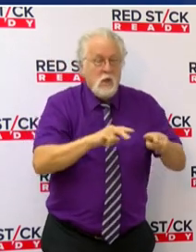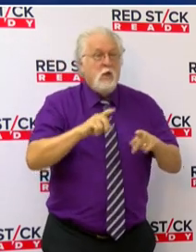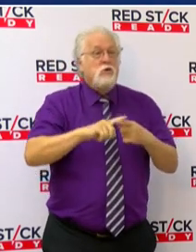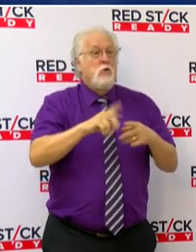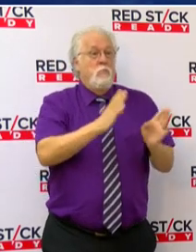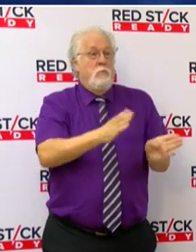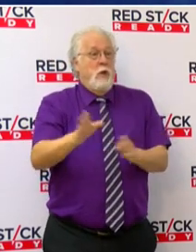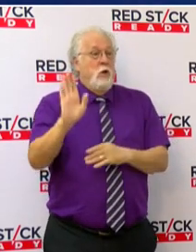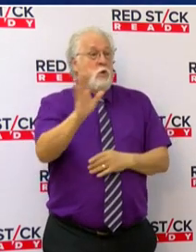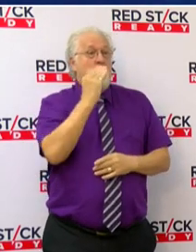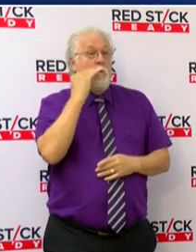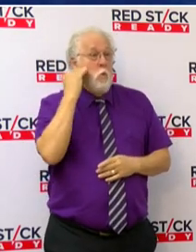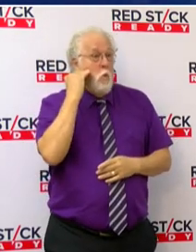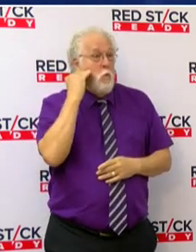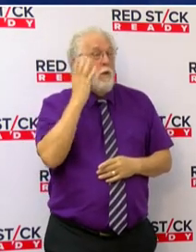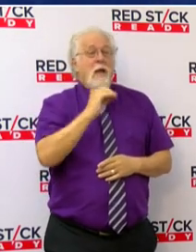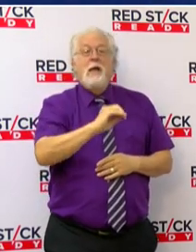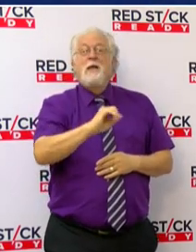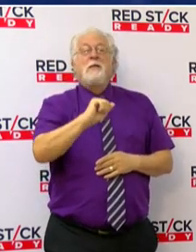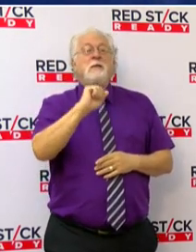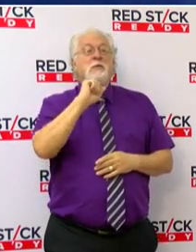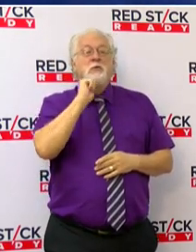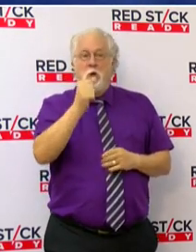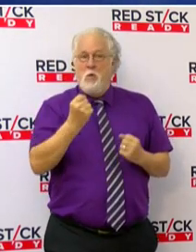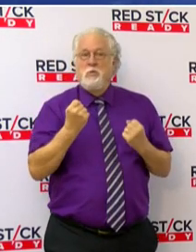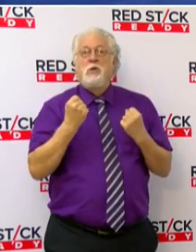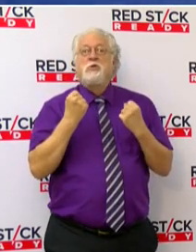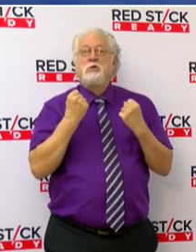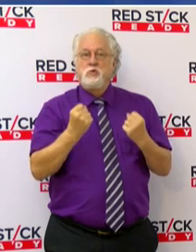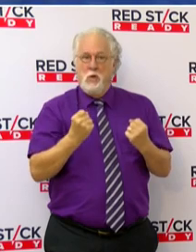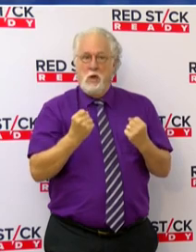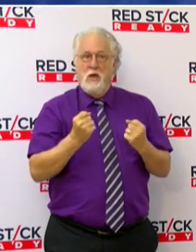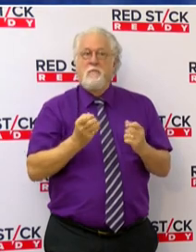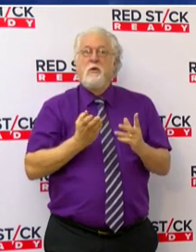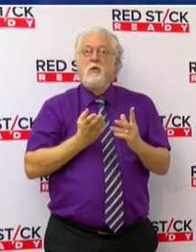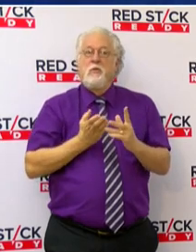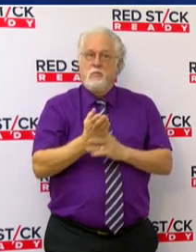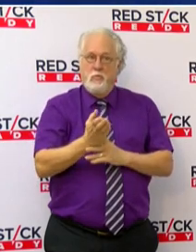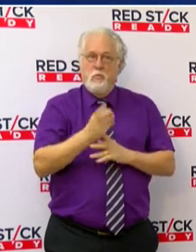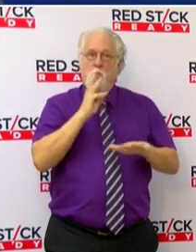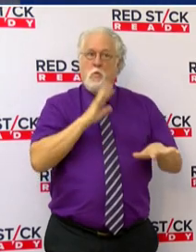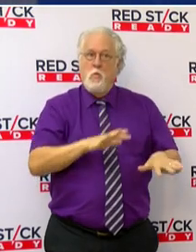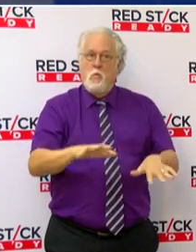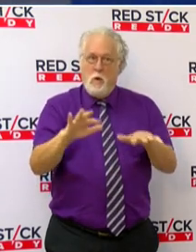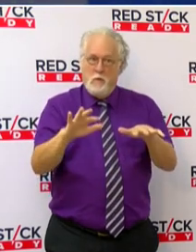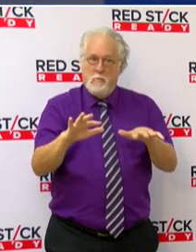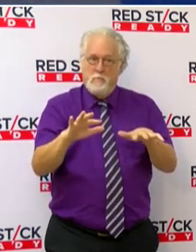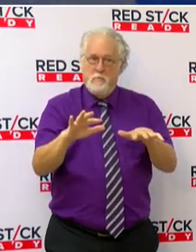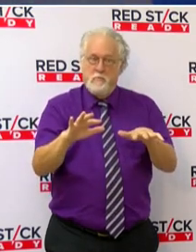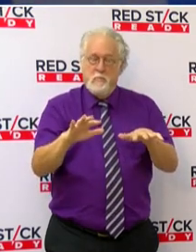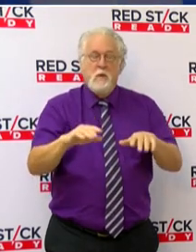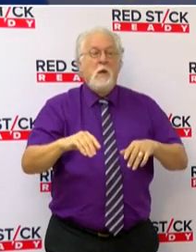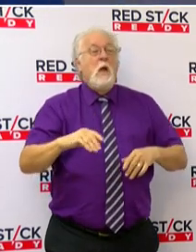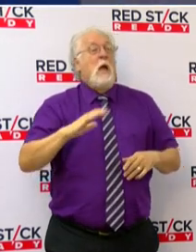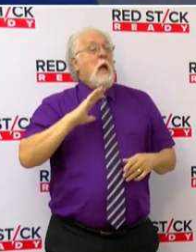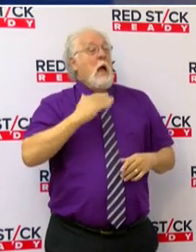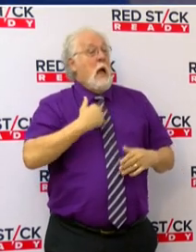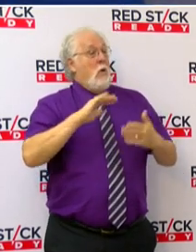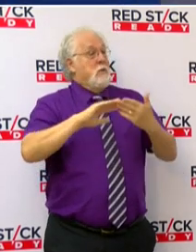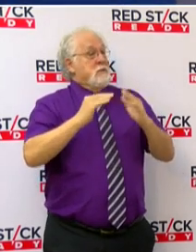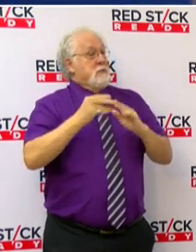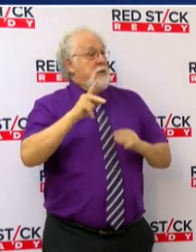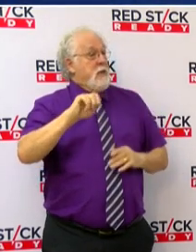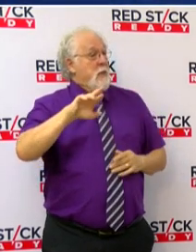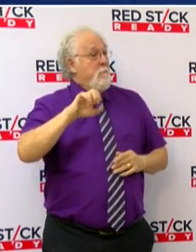to prepare your homes and don't drive down flooded roads. While our city parish teams